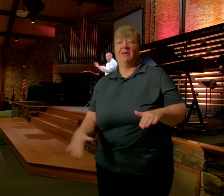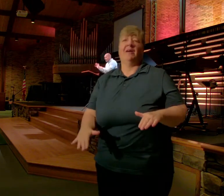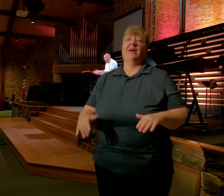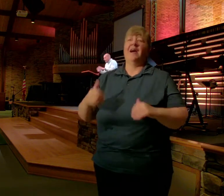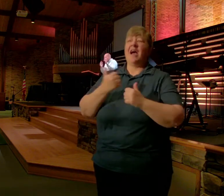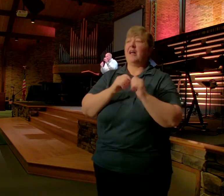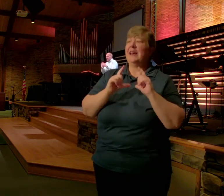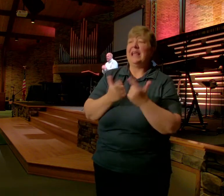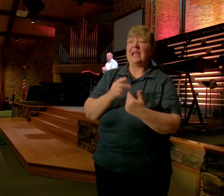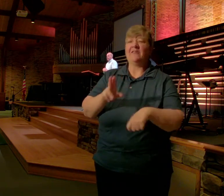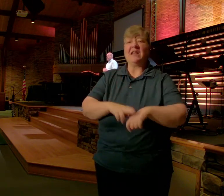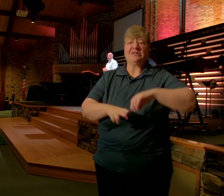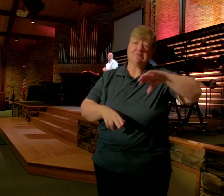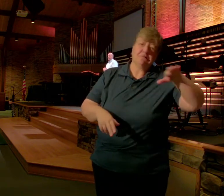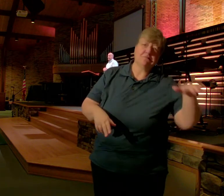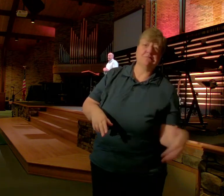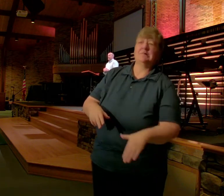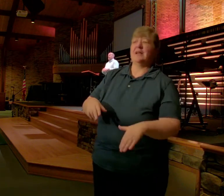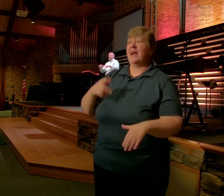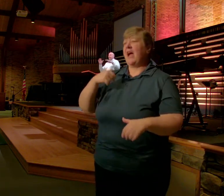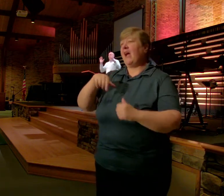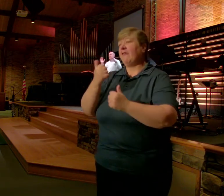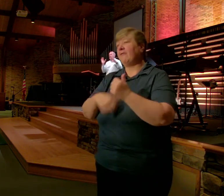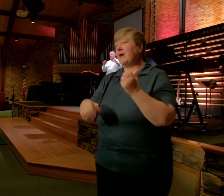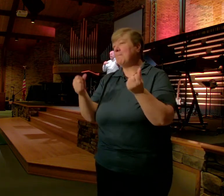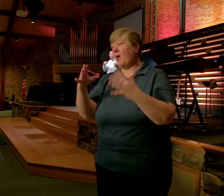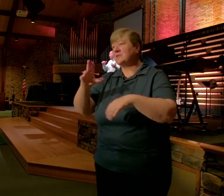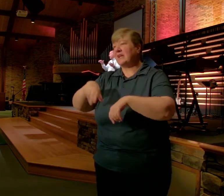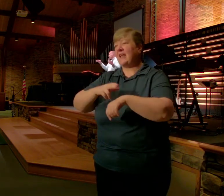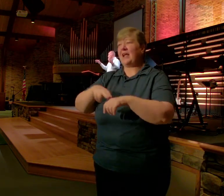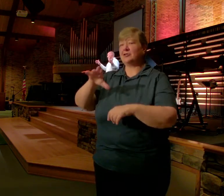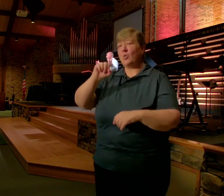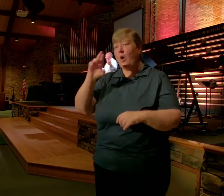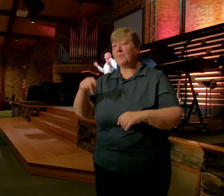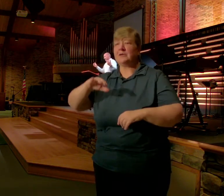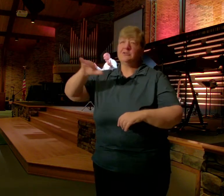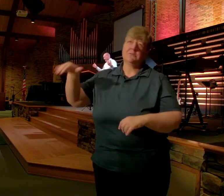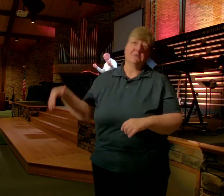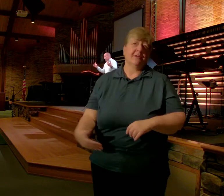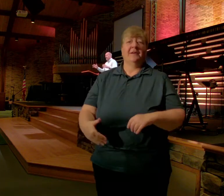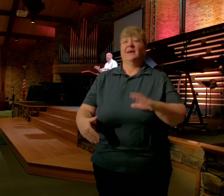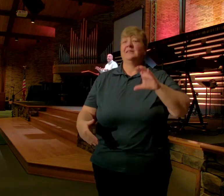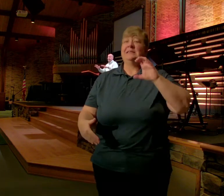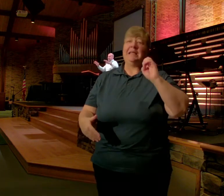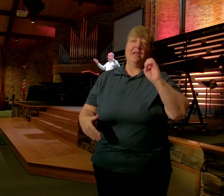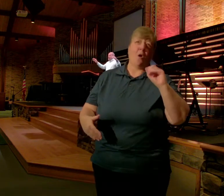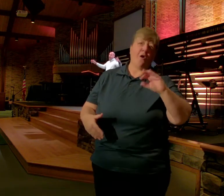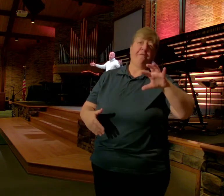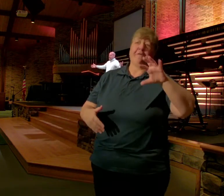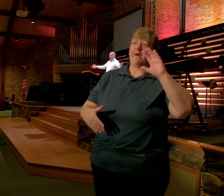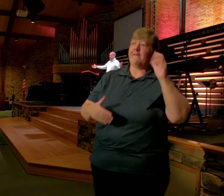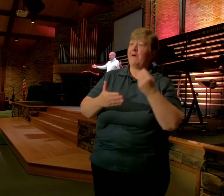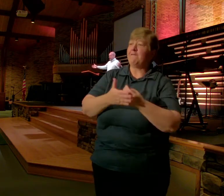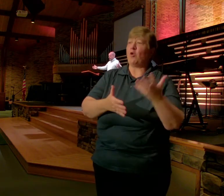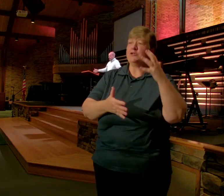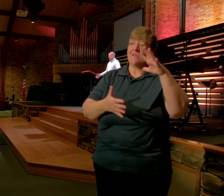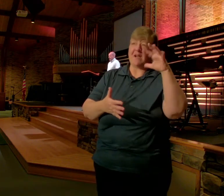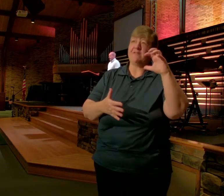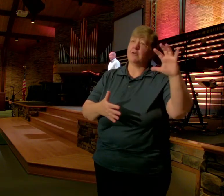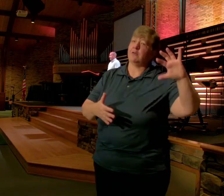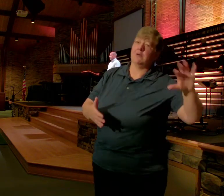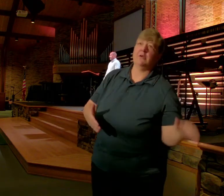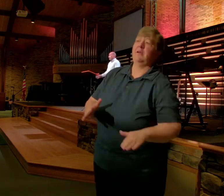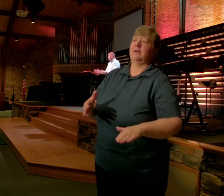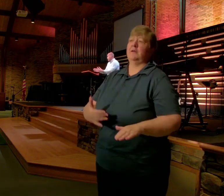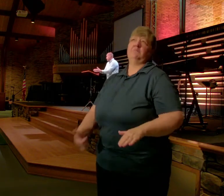Every Multinational Corporation Every CEO Of Every Fortune 500 Company He Is Far Above All Of Them